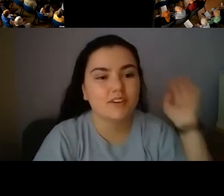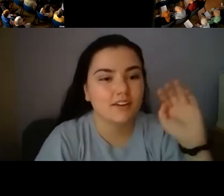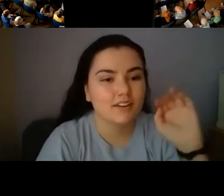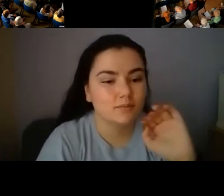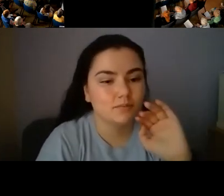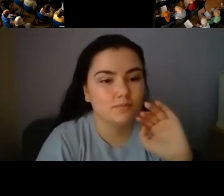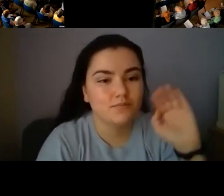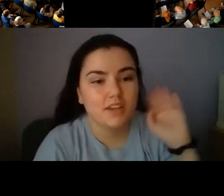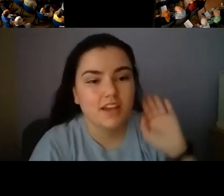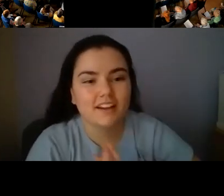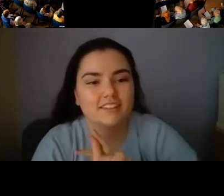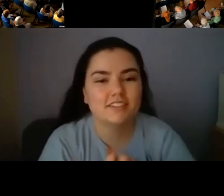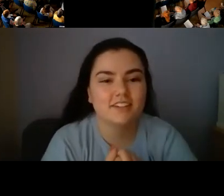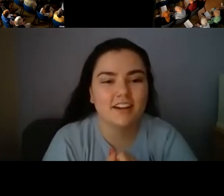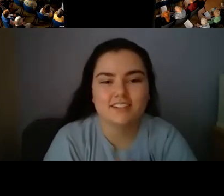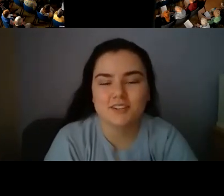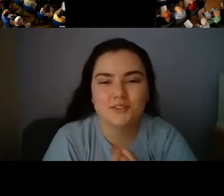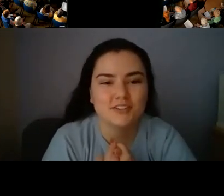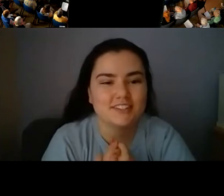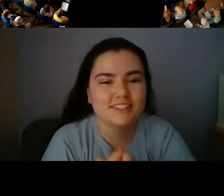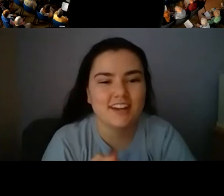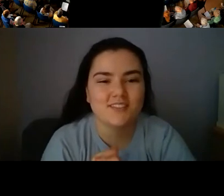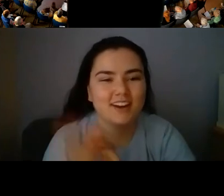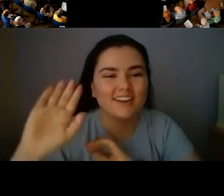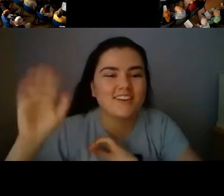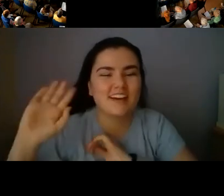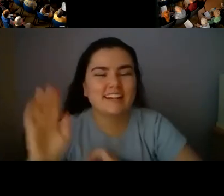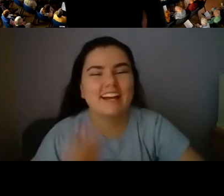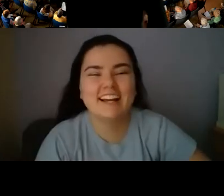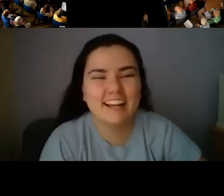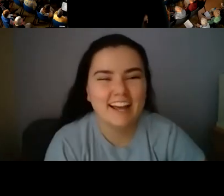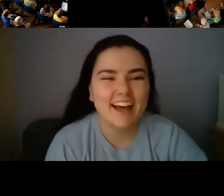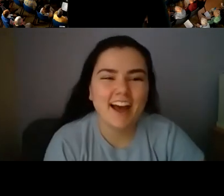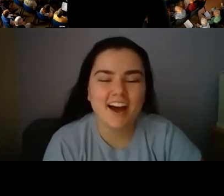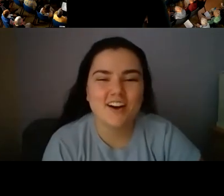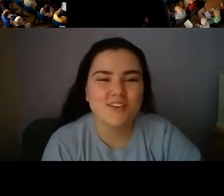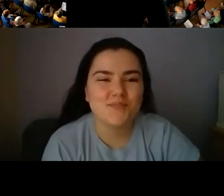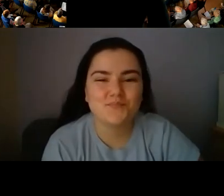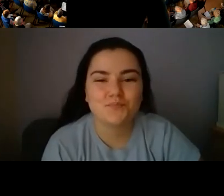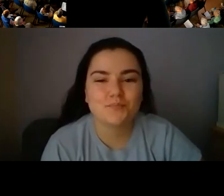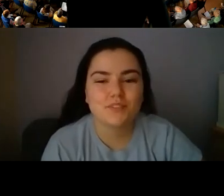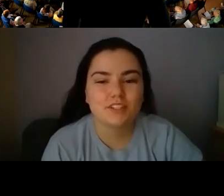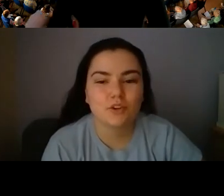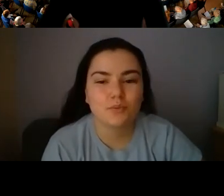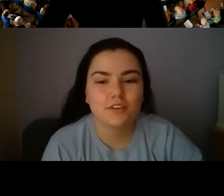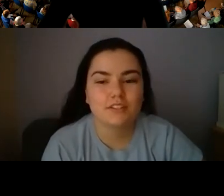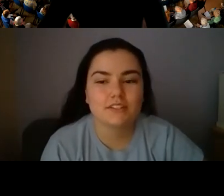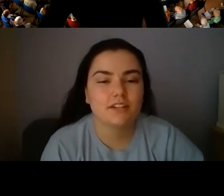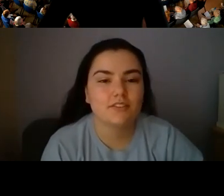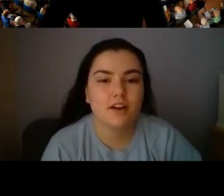um jump right in i guess i'll go first um hi i'm maddie um so my field of study right now